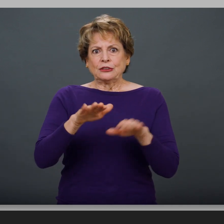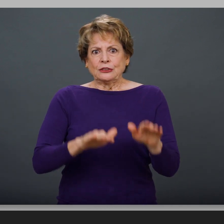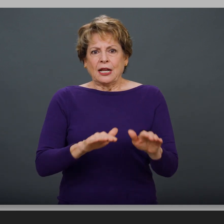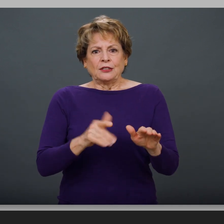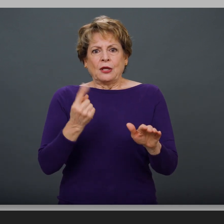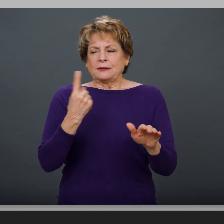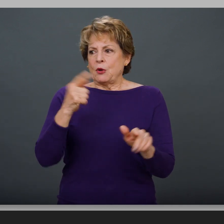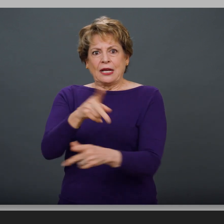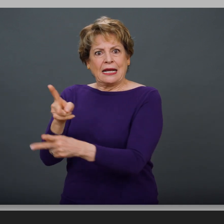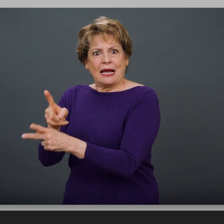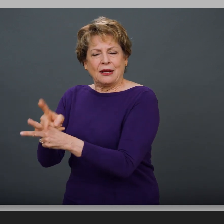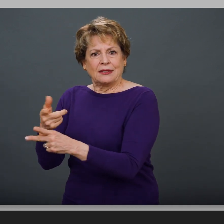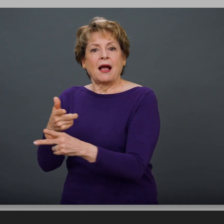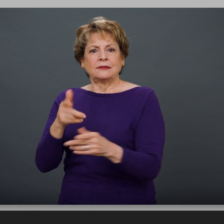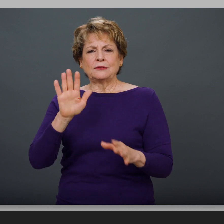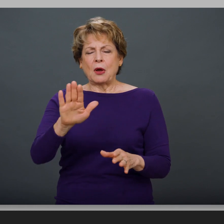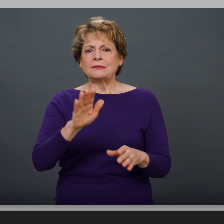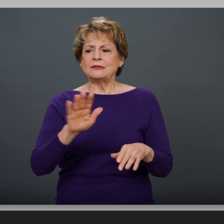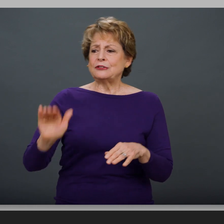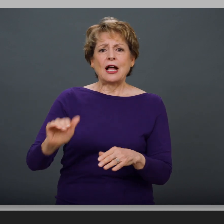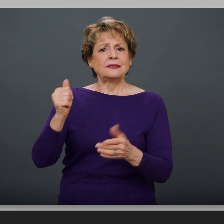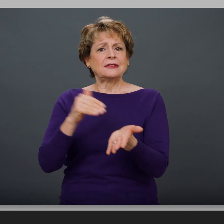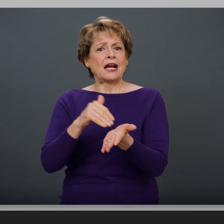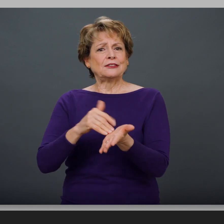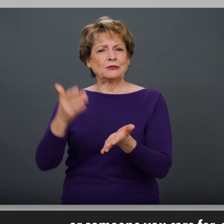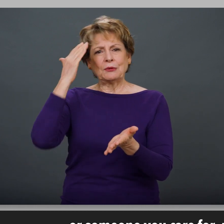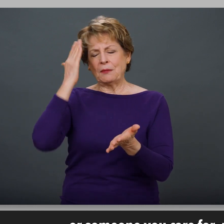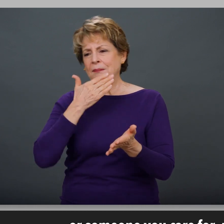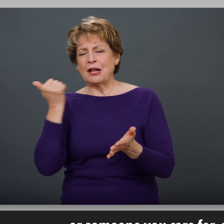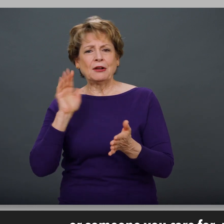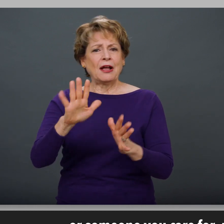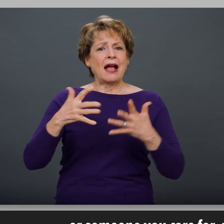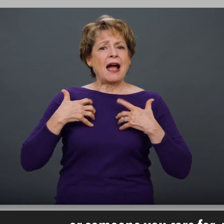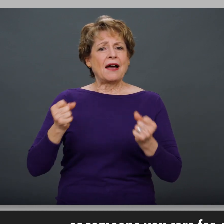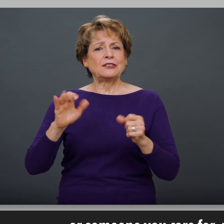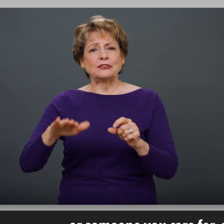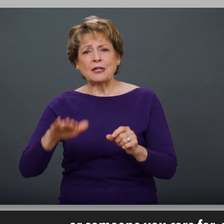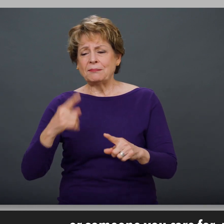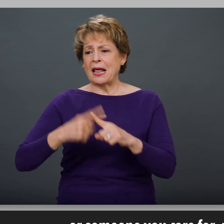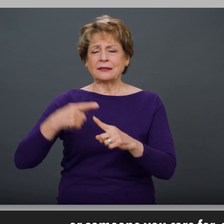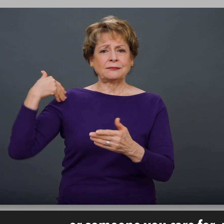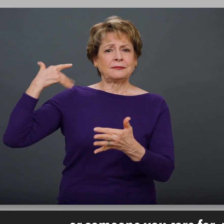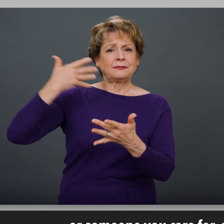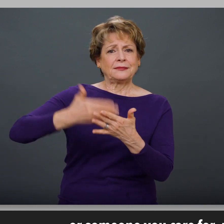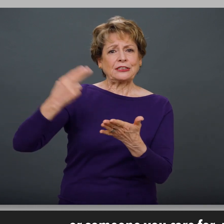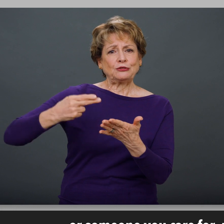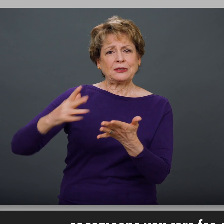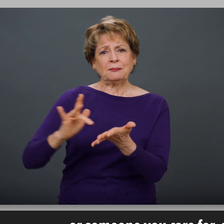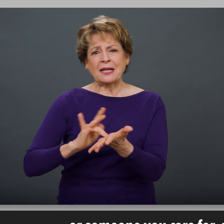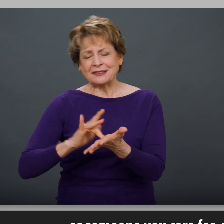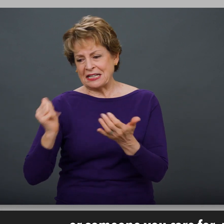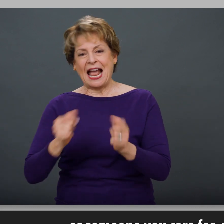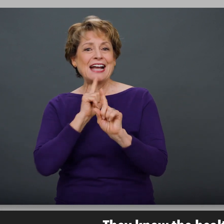If you have questions about how the vaccine may affect your child or someone you care for, please talk to your child's primary